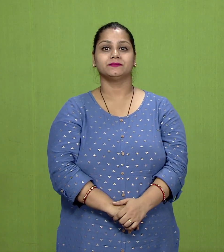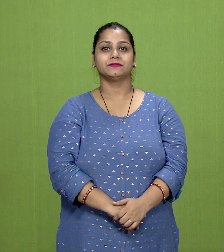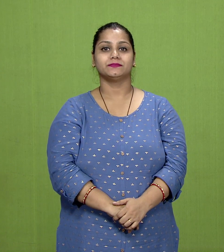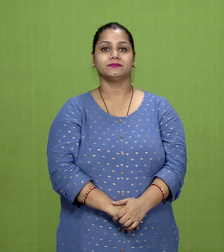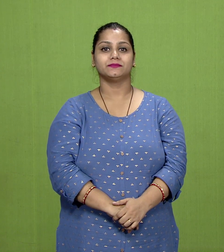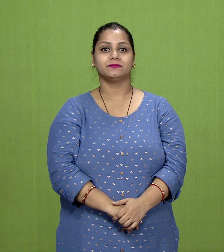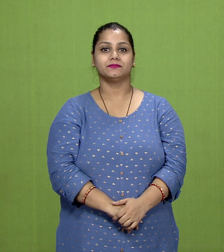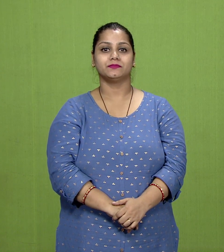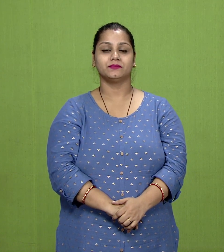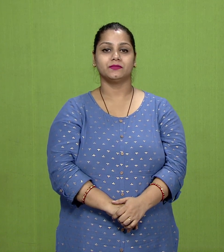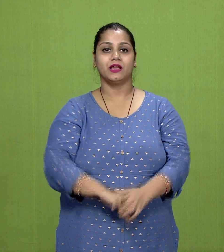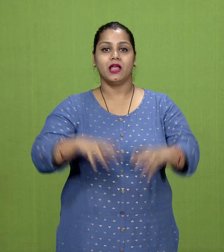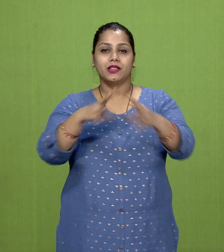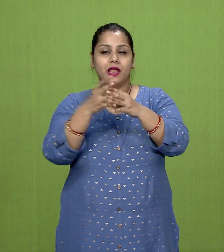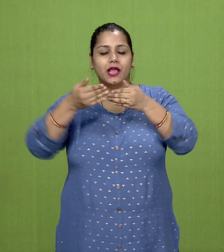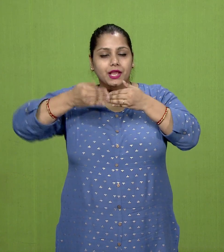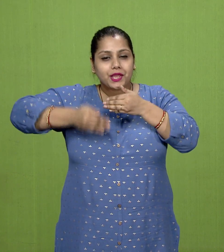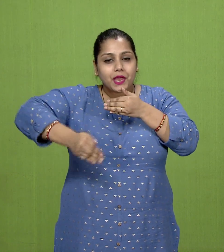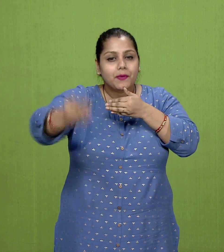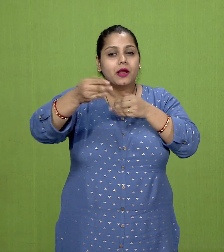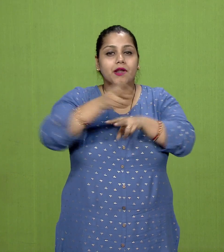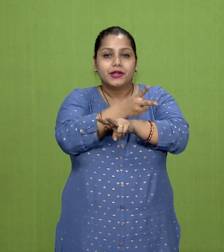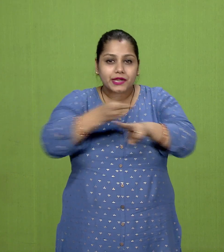there came up large territorial states